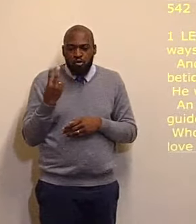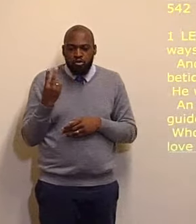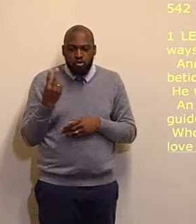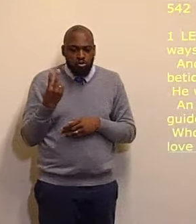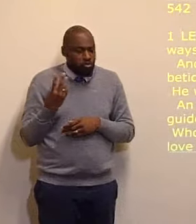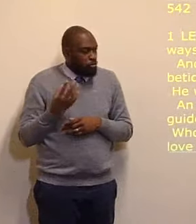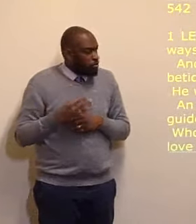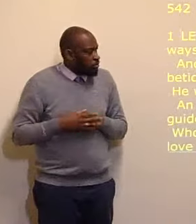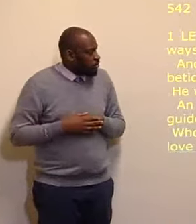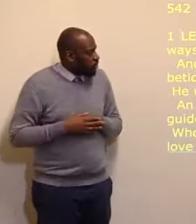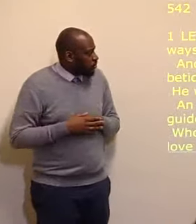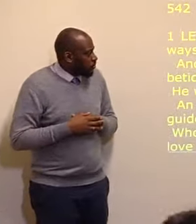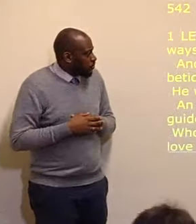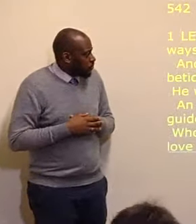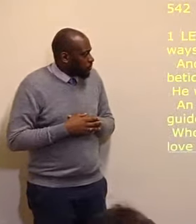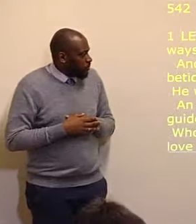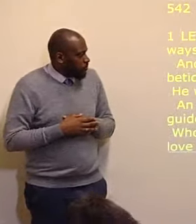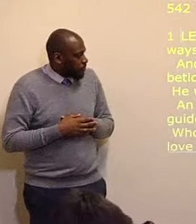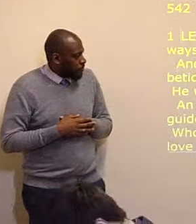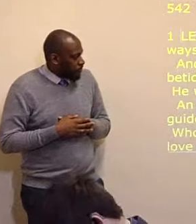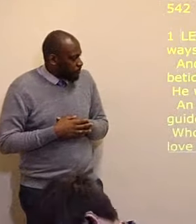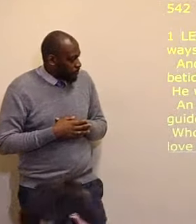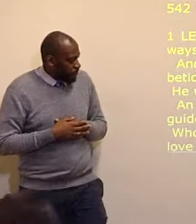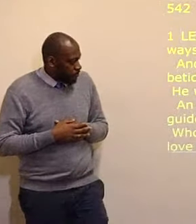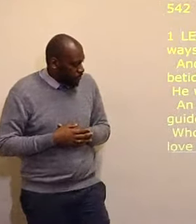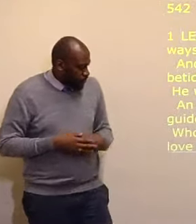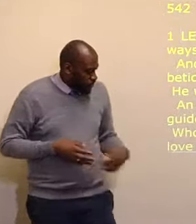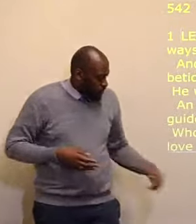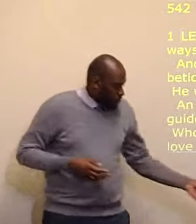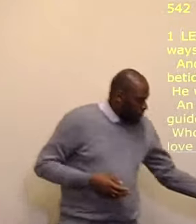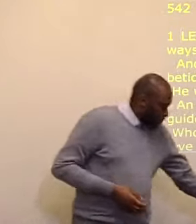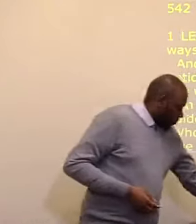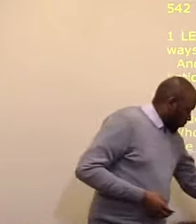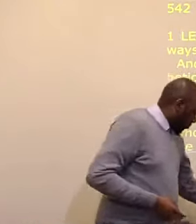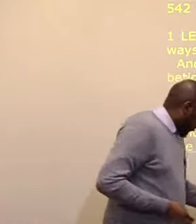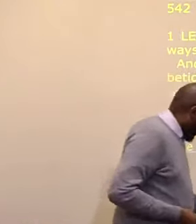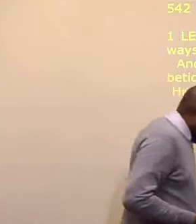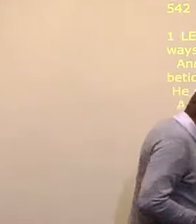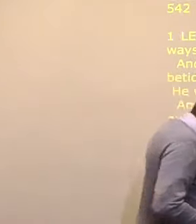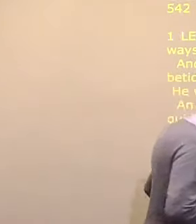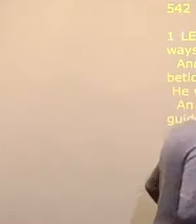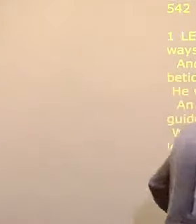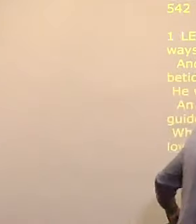Leave God to order, all thy ways. Amen.